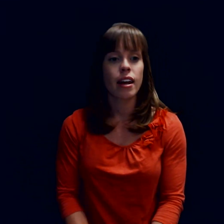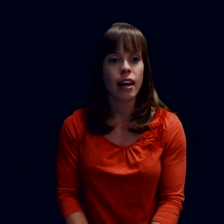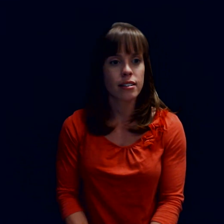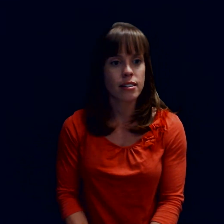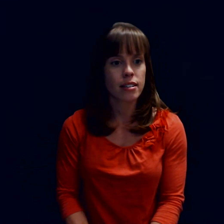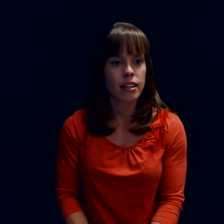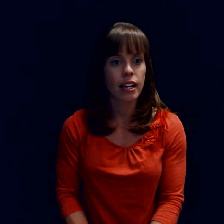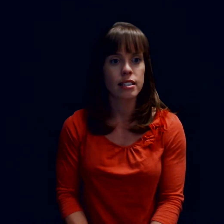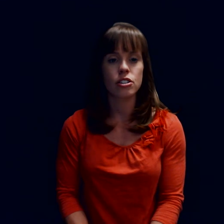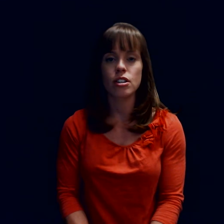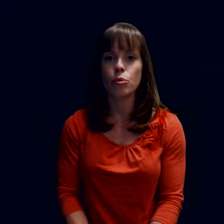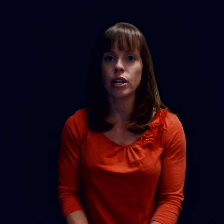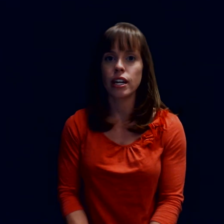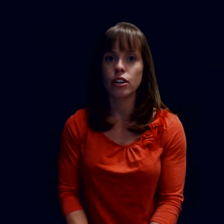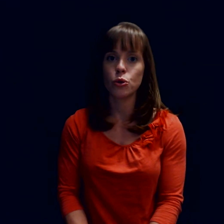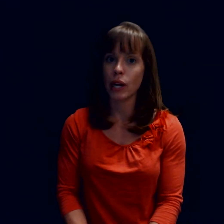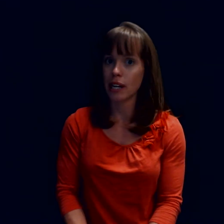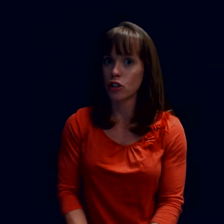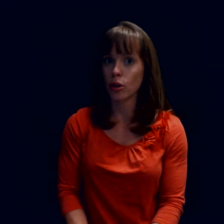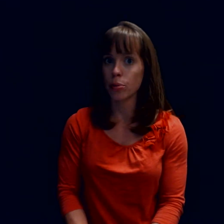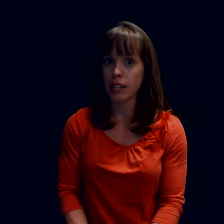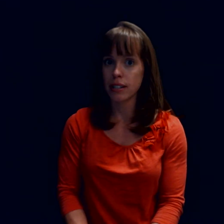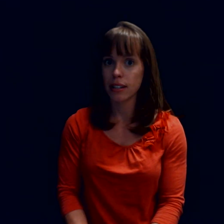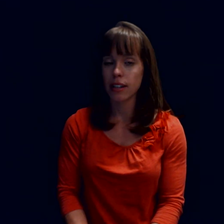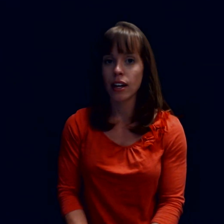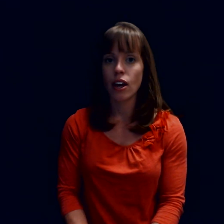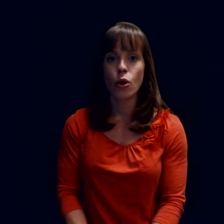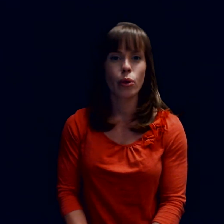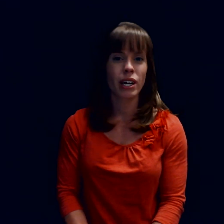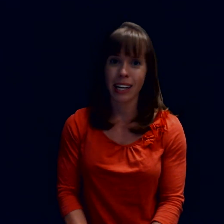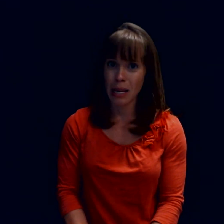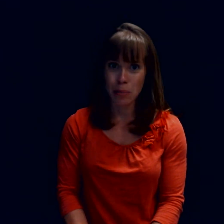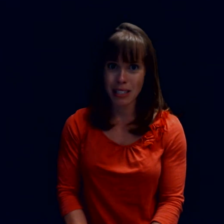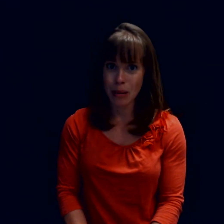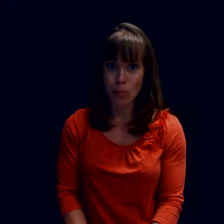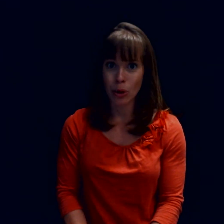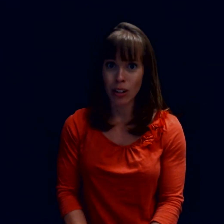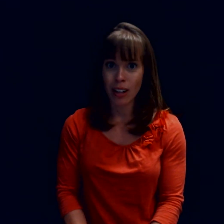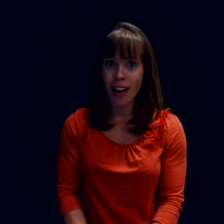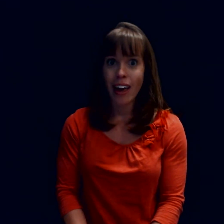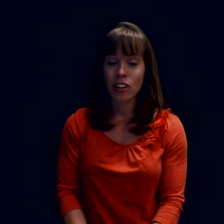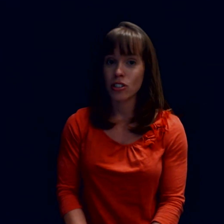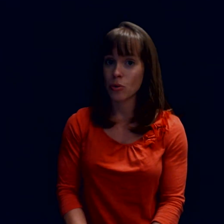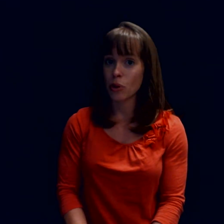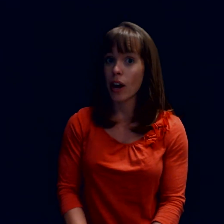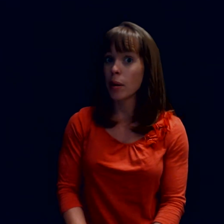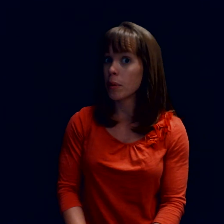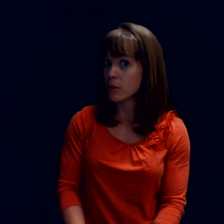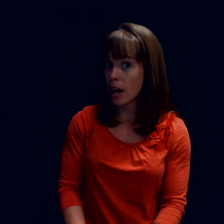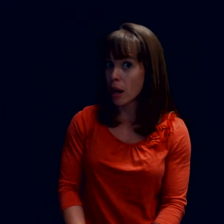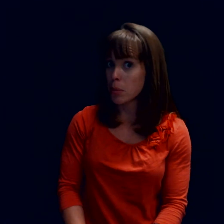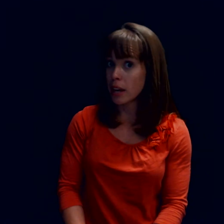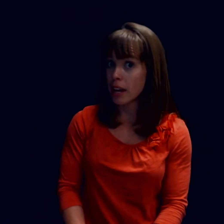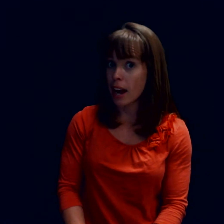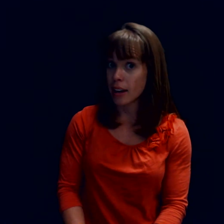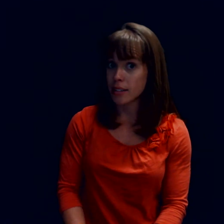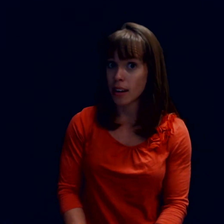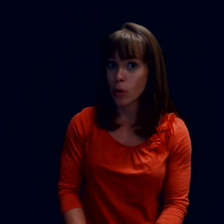Next, is there someone here who can interpret? We're going to keep it simple. And just with your eyebrows up, again asking a